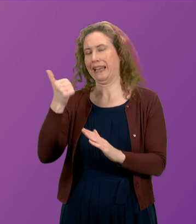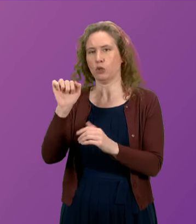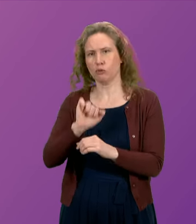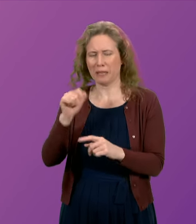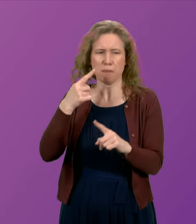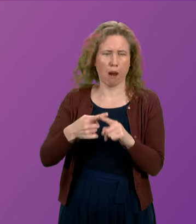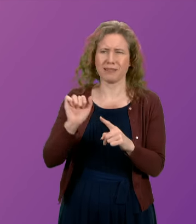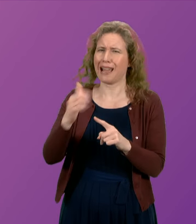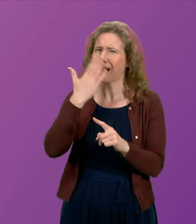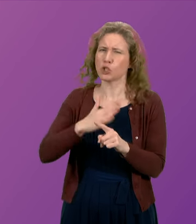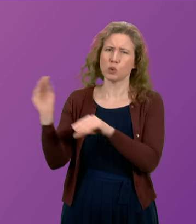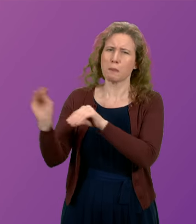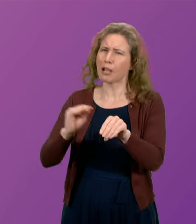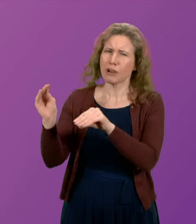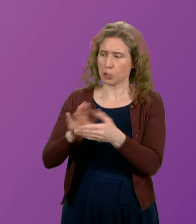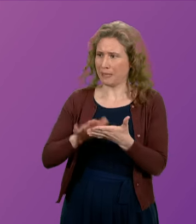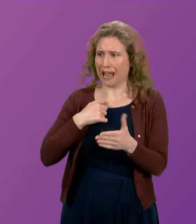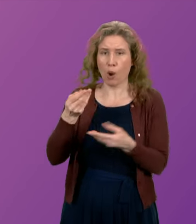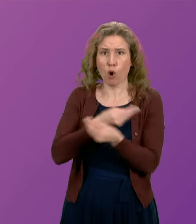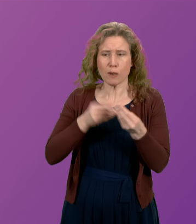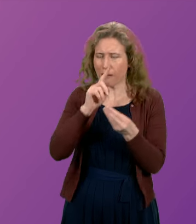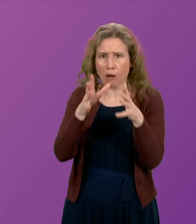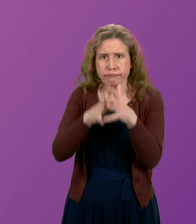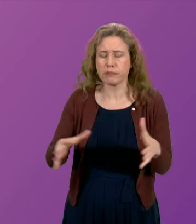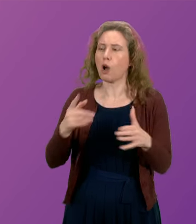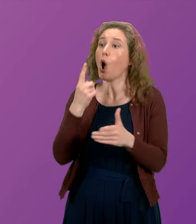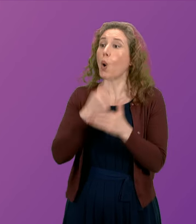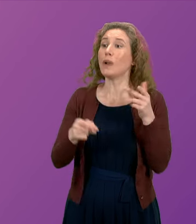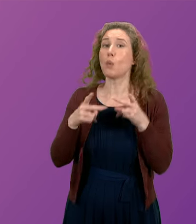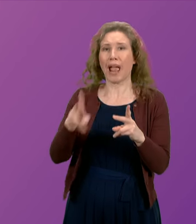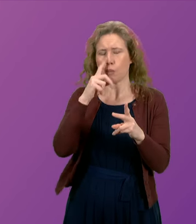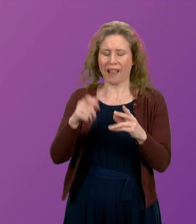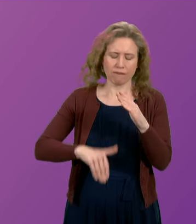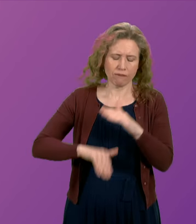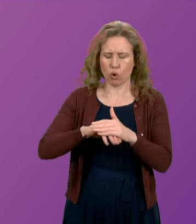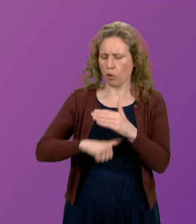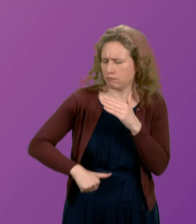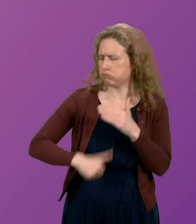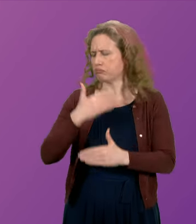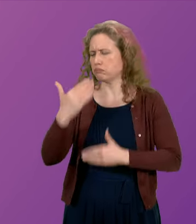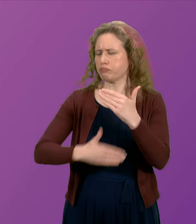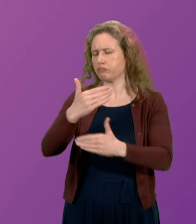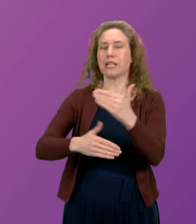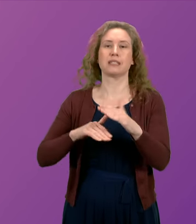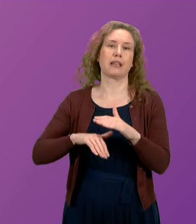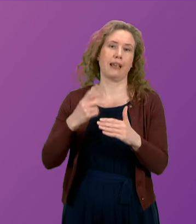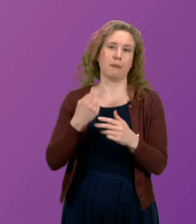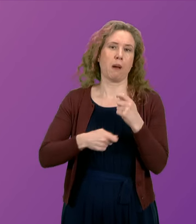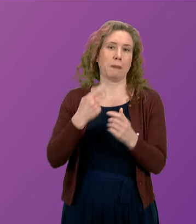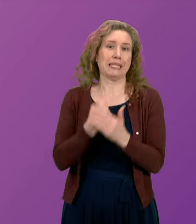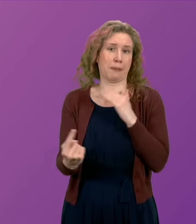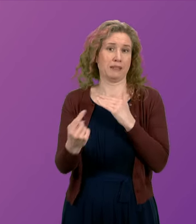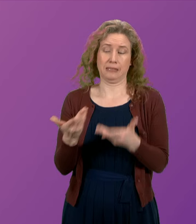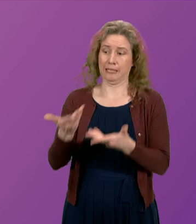are holding back our economy. Only independence will give Scotland the full range of powers to take the economic decisions based on our own needs